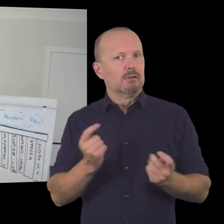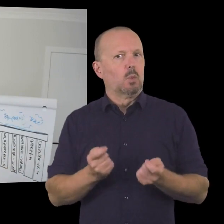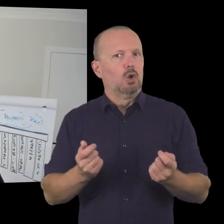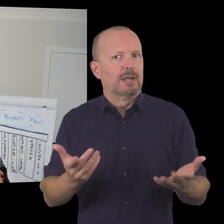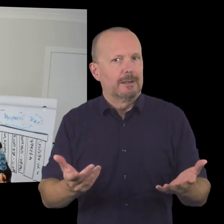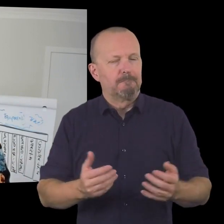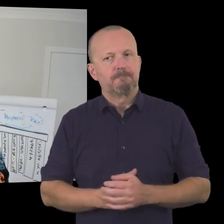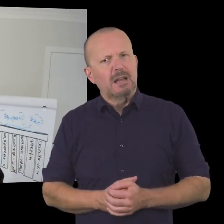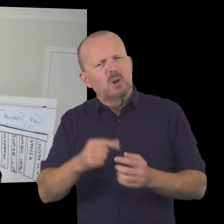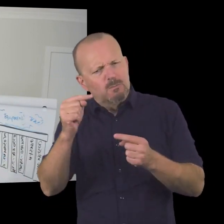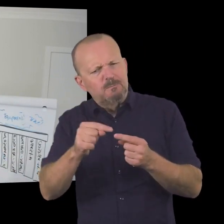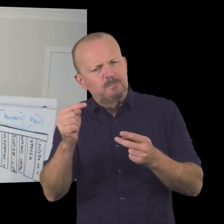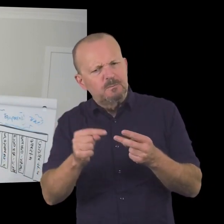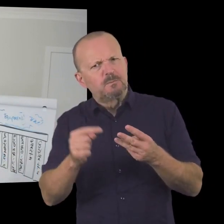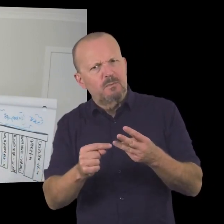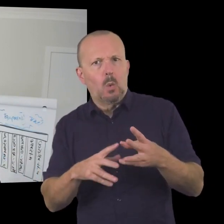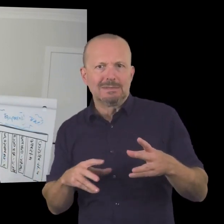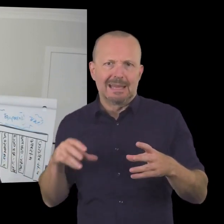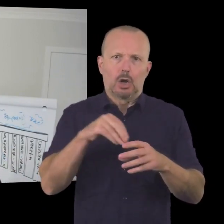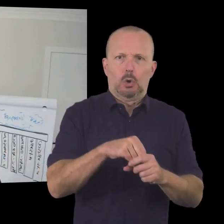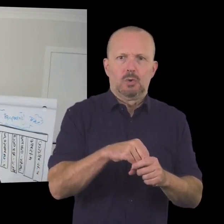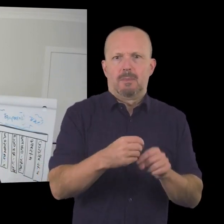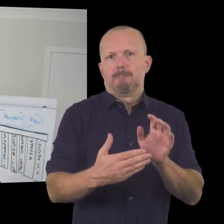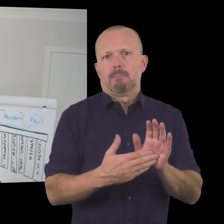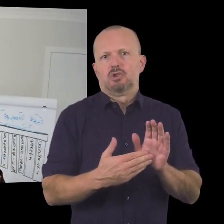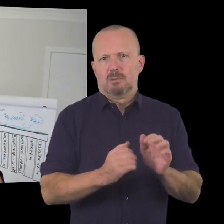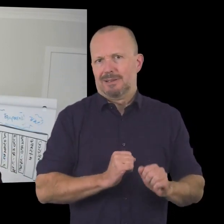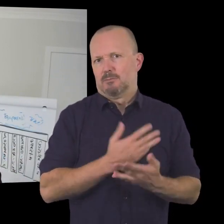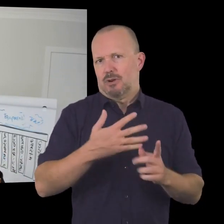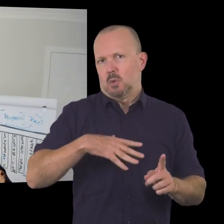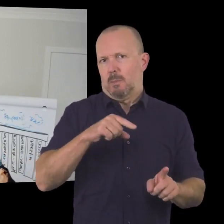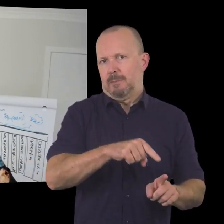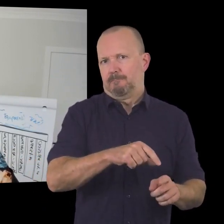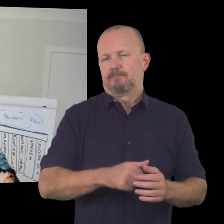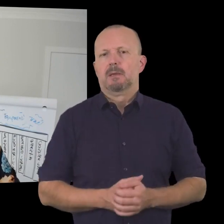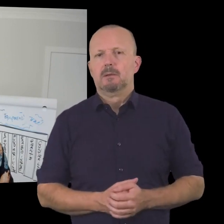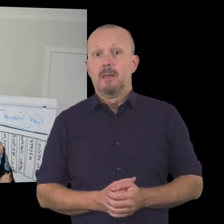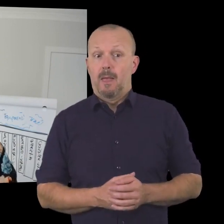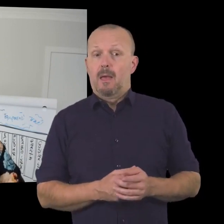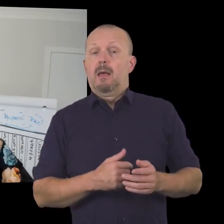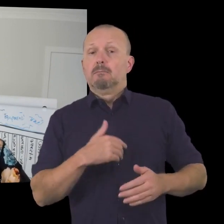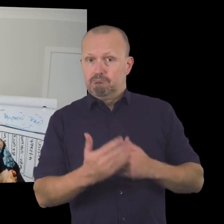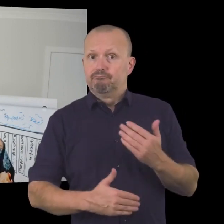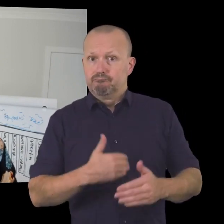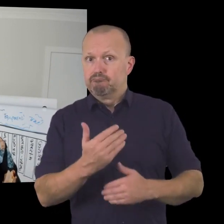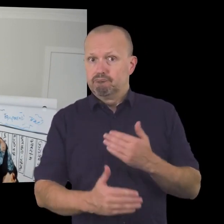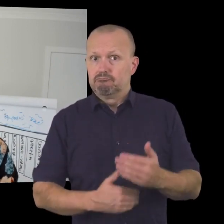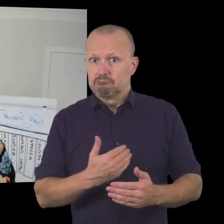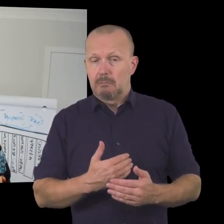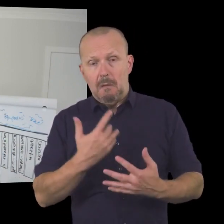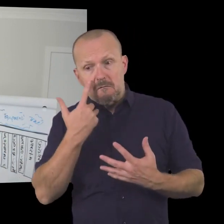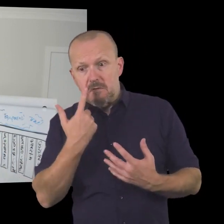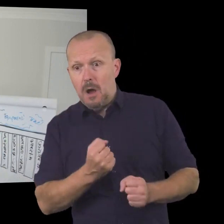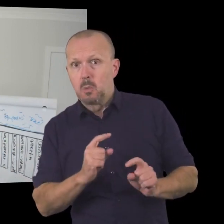helpful so those are the some of the things that they included as part of the membership offering inspirational woman and they found three